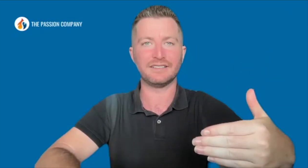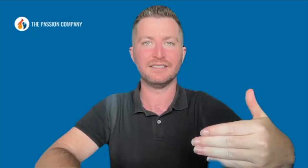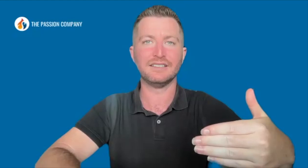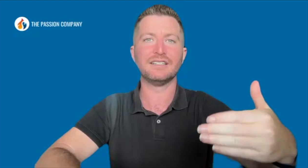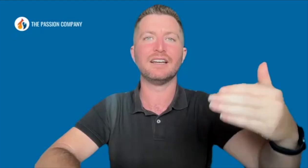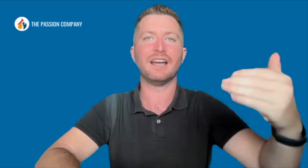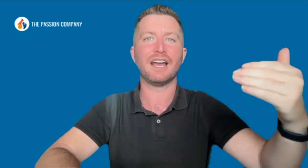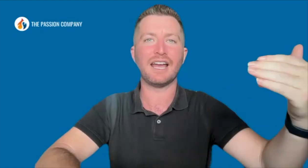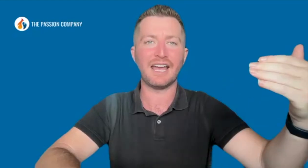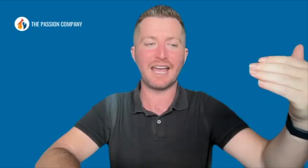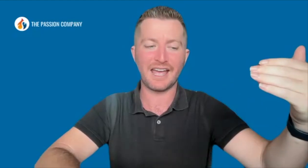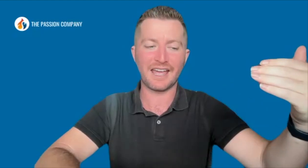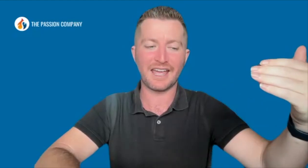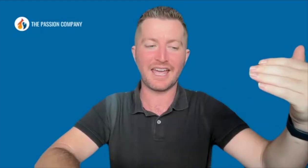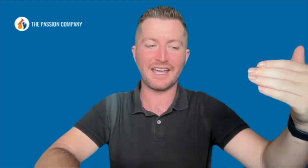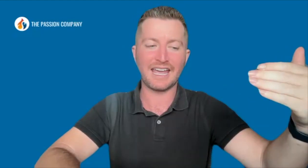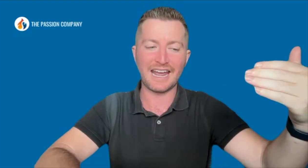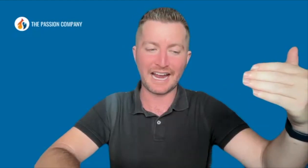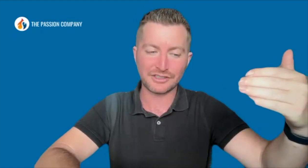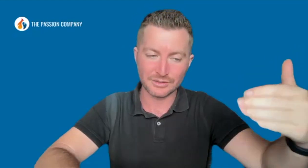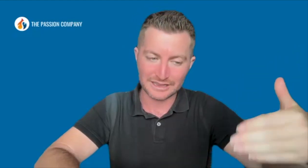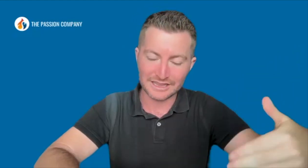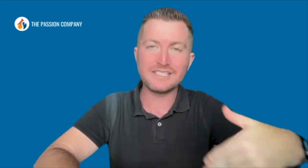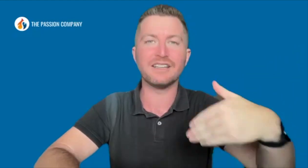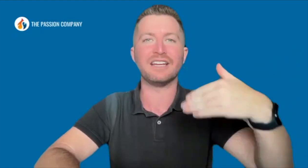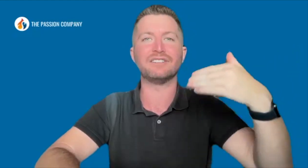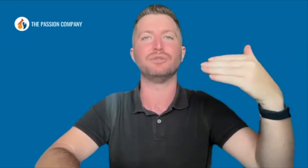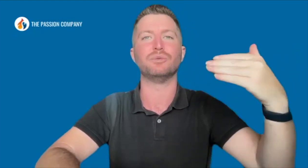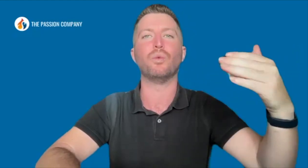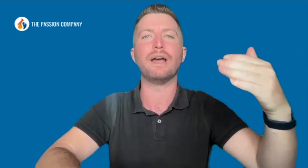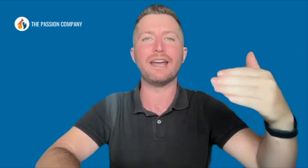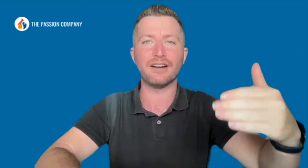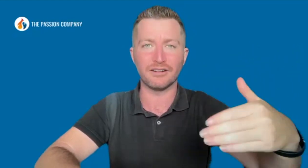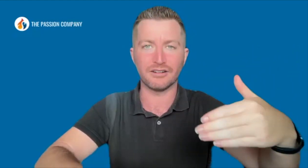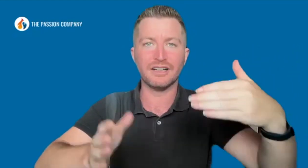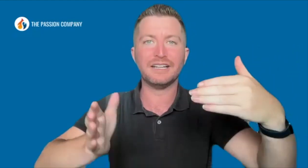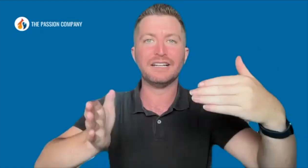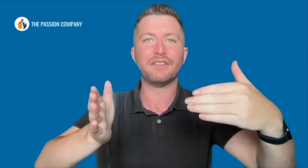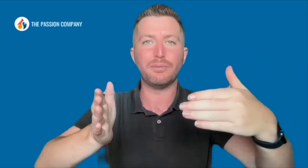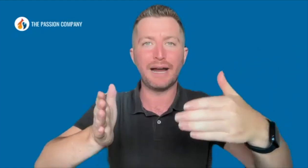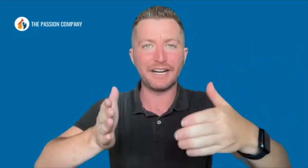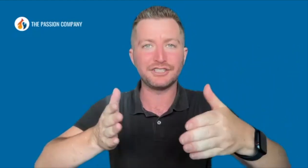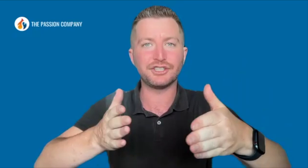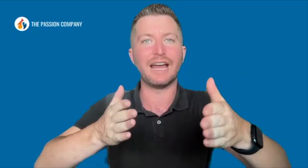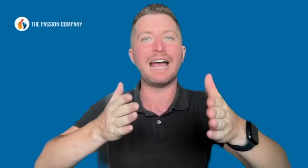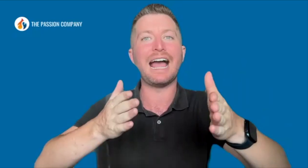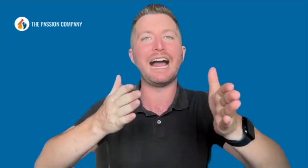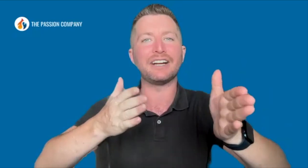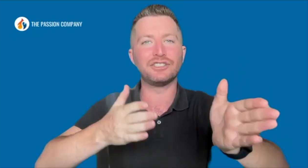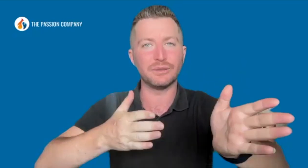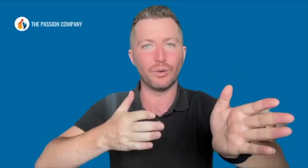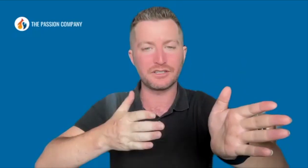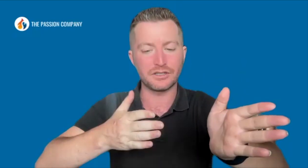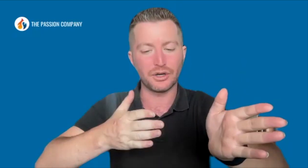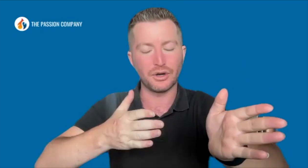and actually listening to where the passion actually wants to go